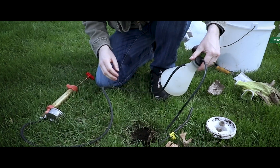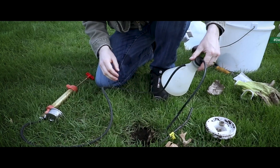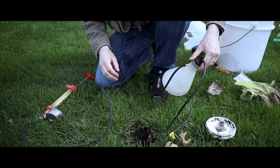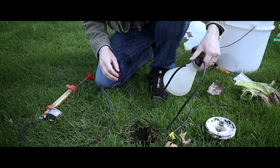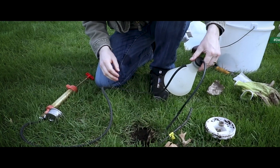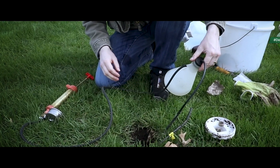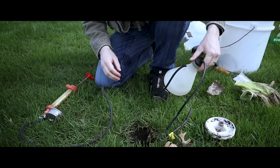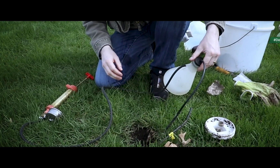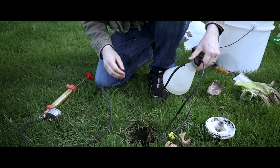the state.